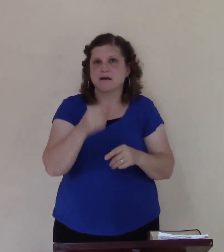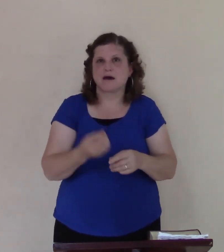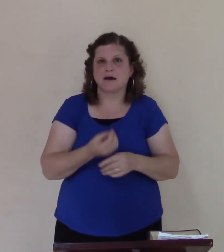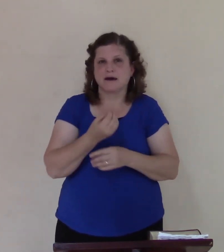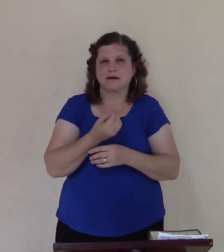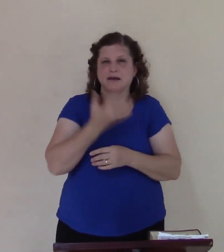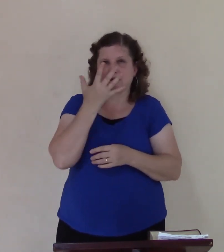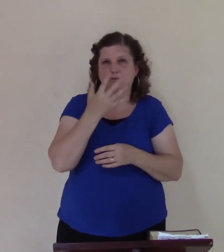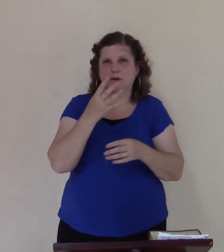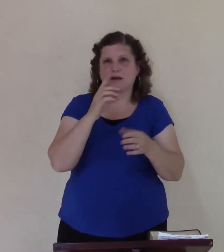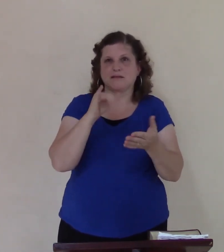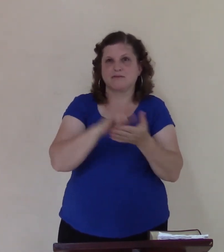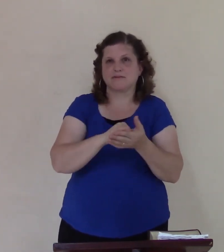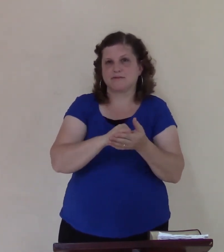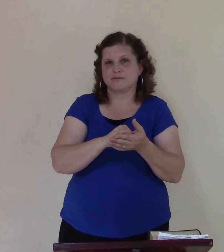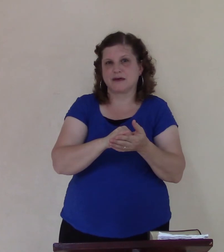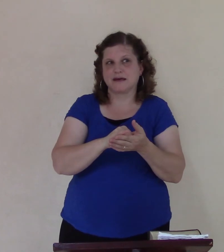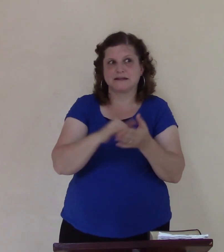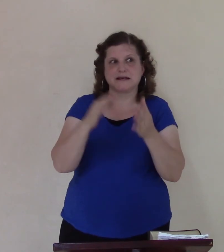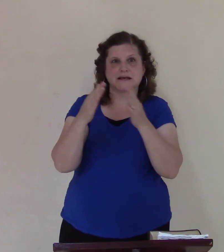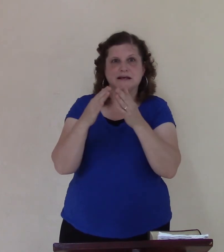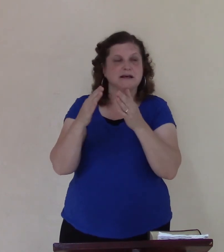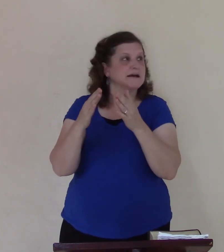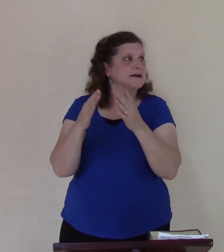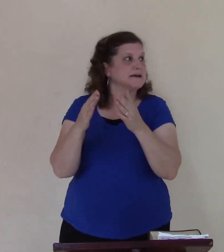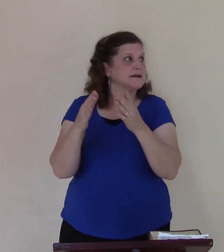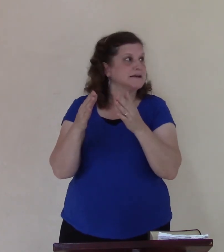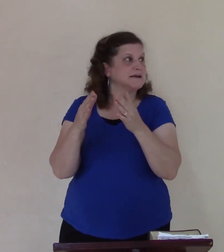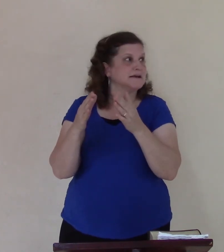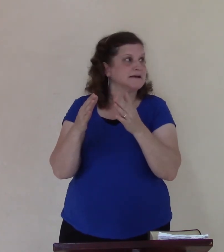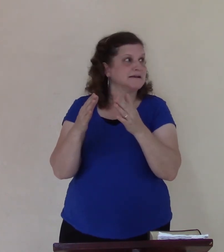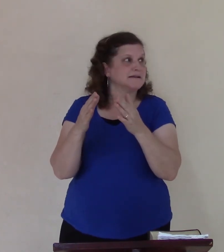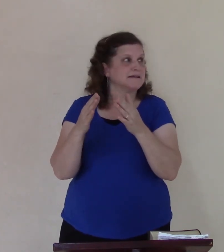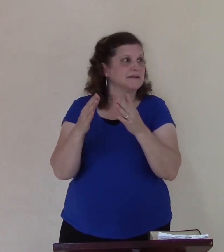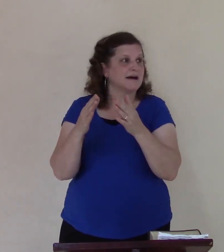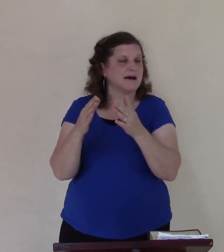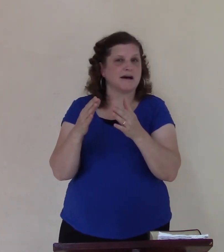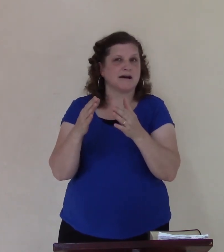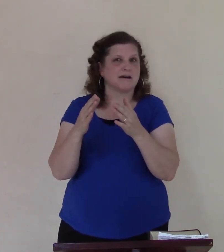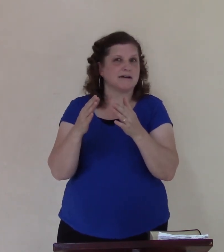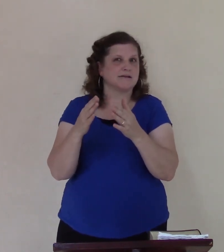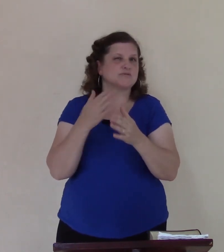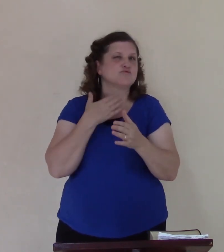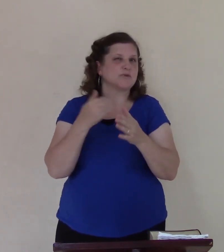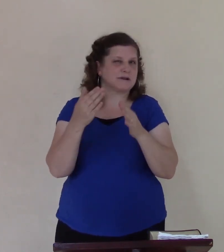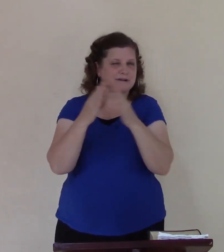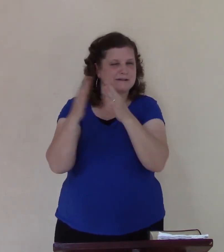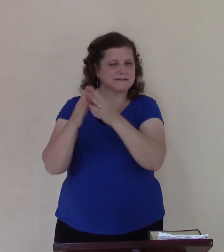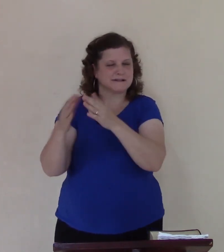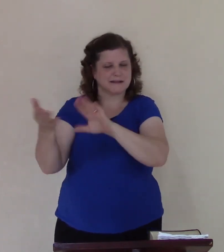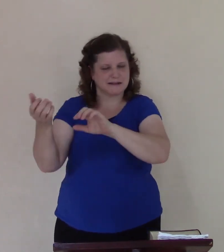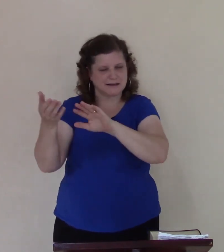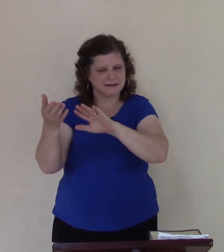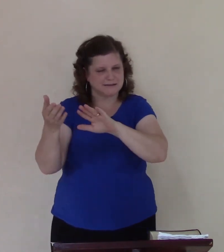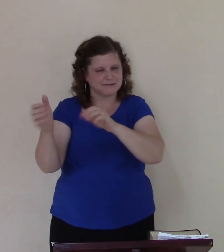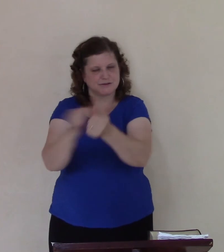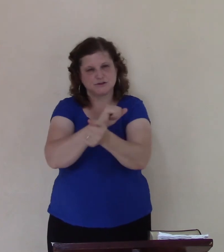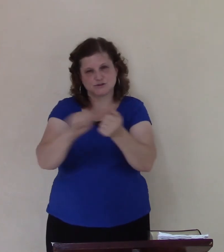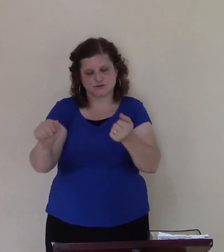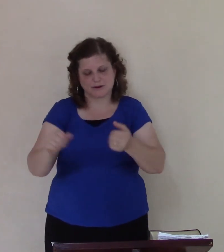you feel sorry for the plant and then you want the whole city to die that's a goodness of people and we talk about 100